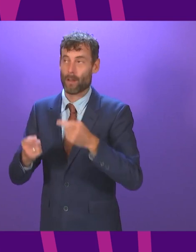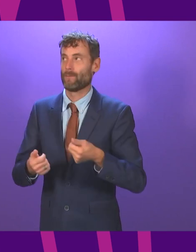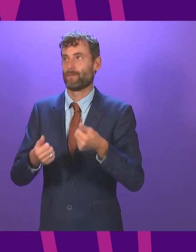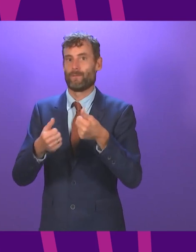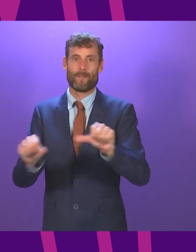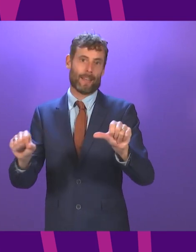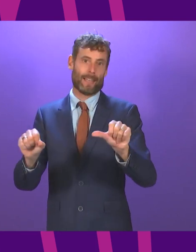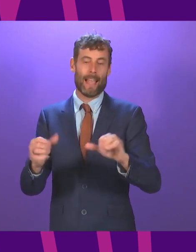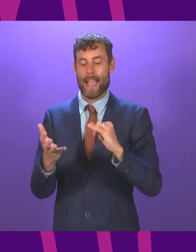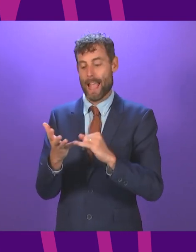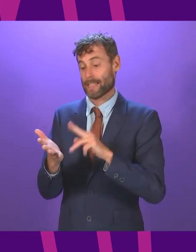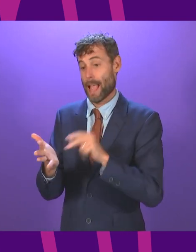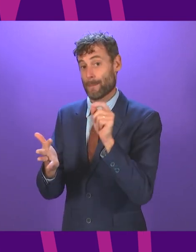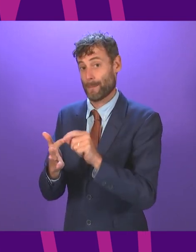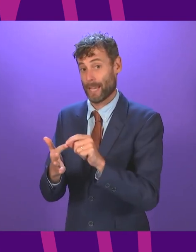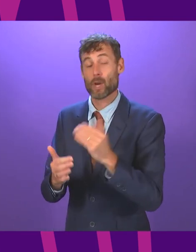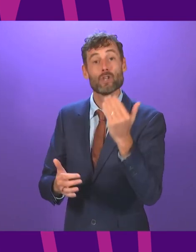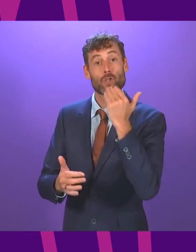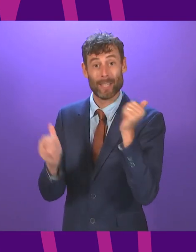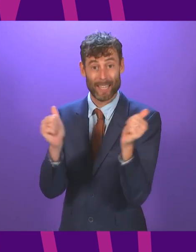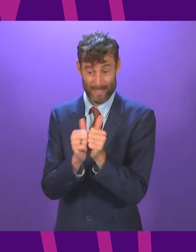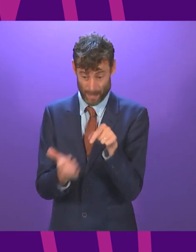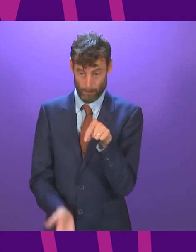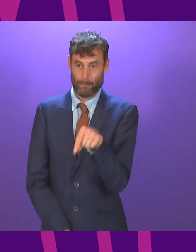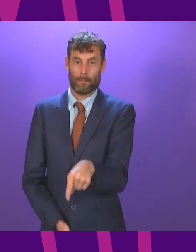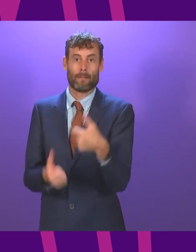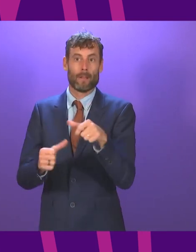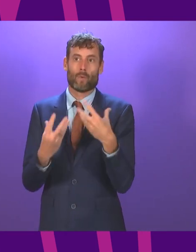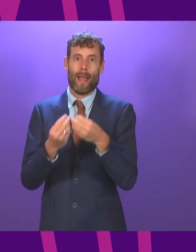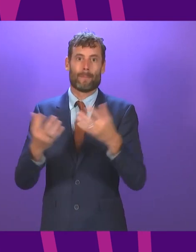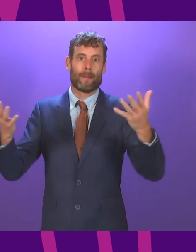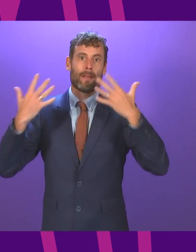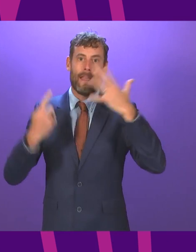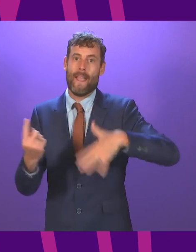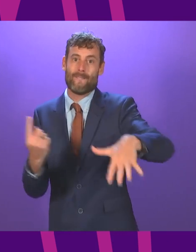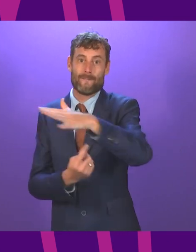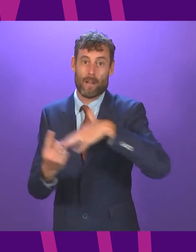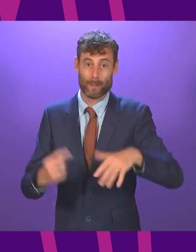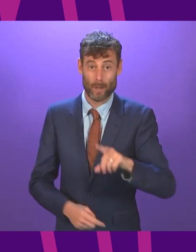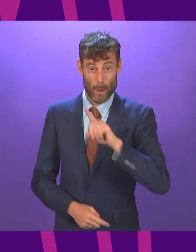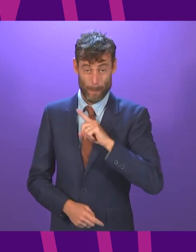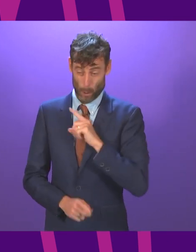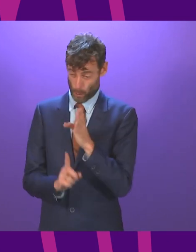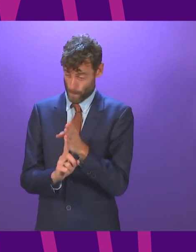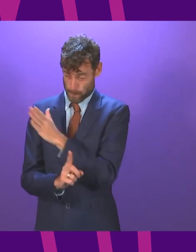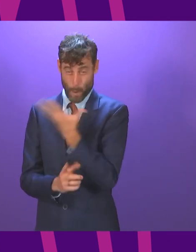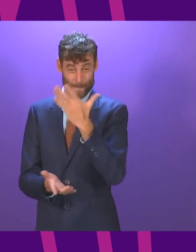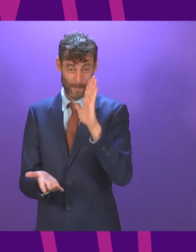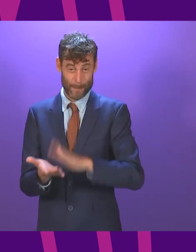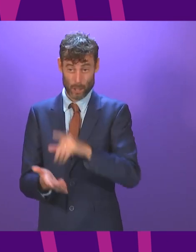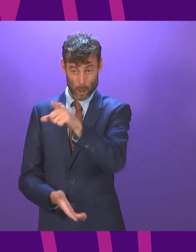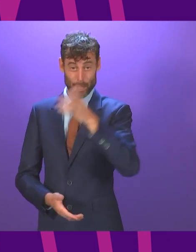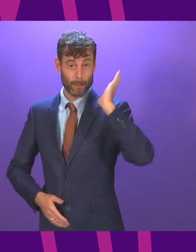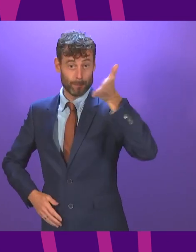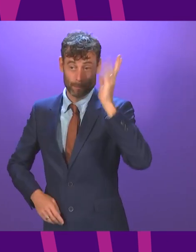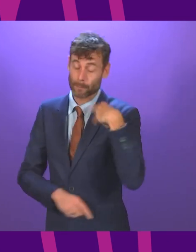Deal has done something for the environment. Because Nicola Sturgeon has just spent the last 15 minutes recycling the exact same speech she gave last